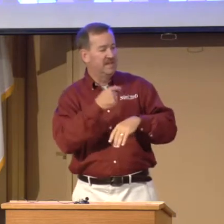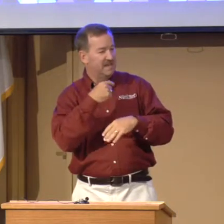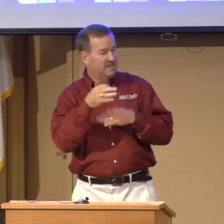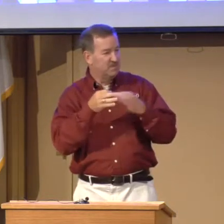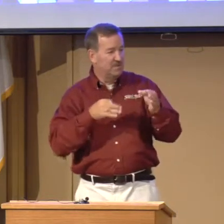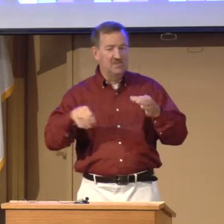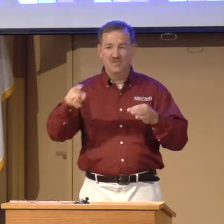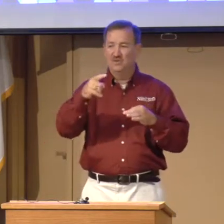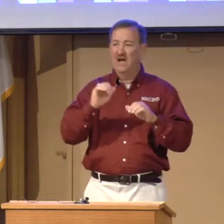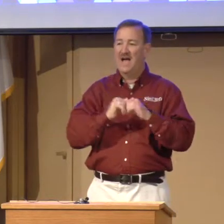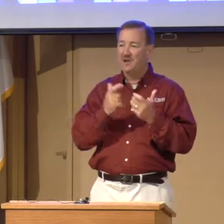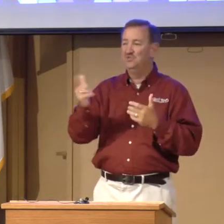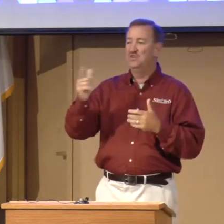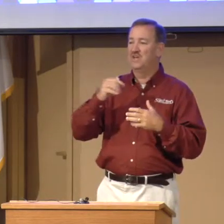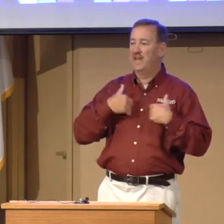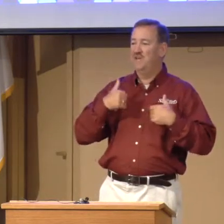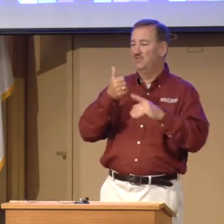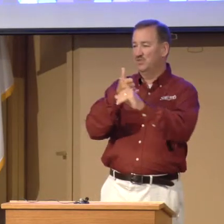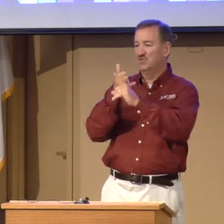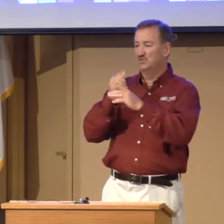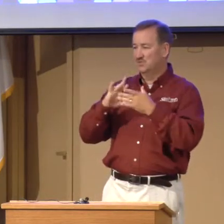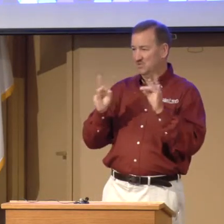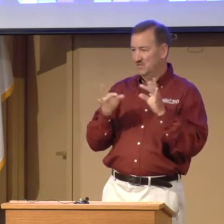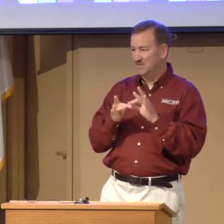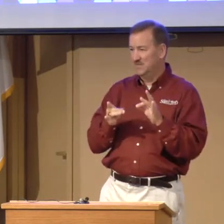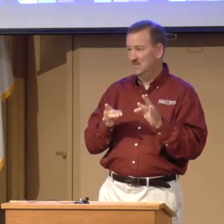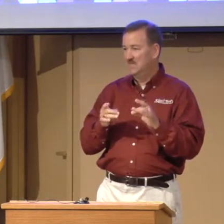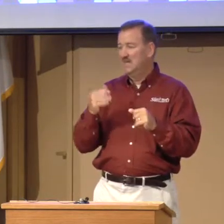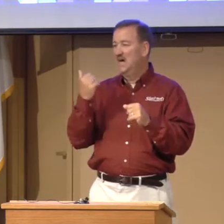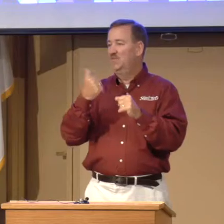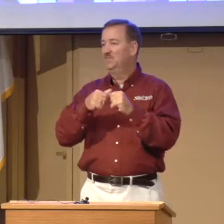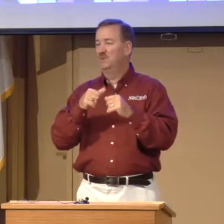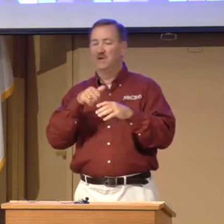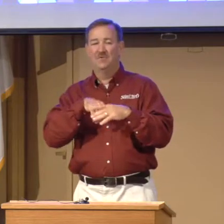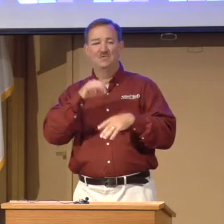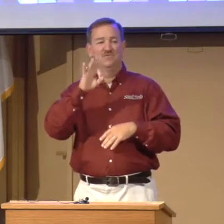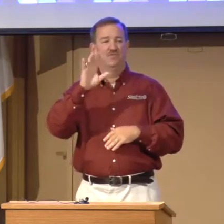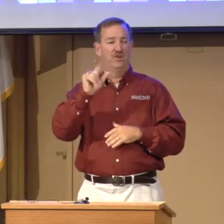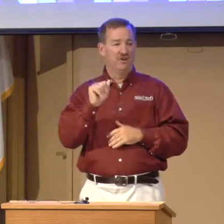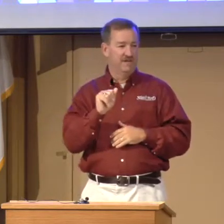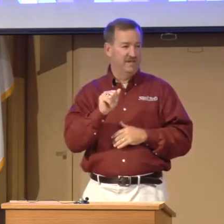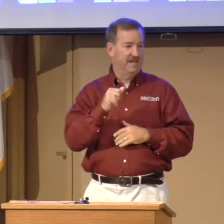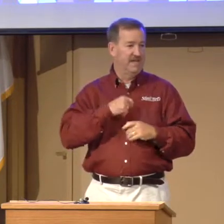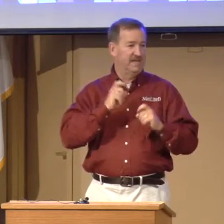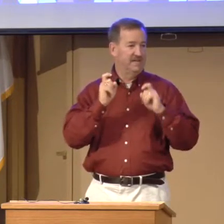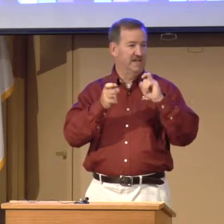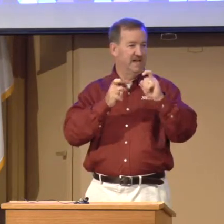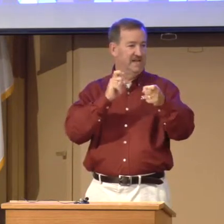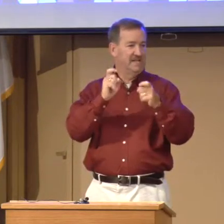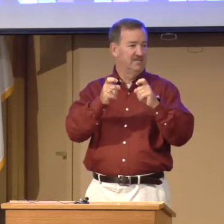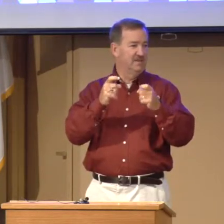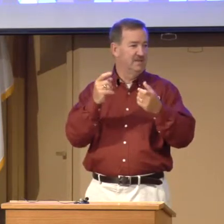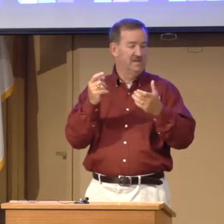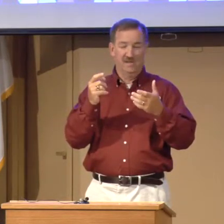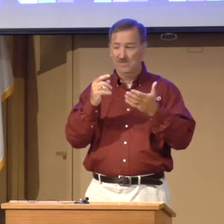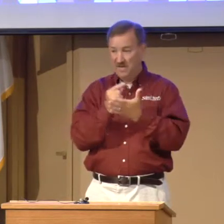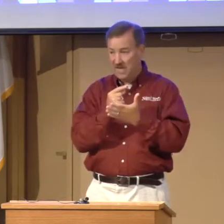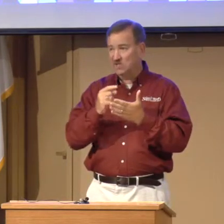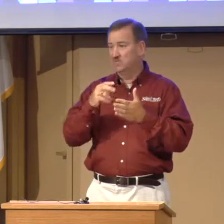explain to you how you can have your own story. I remember I was in Florida, and I had given the gospel,